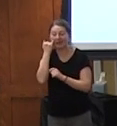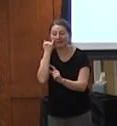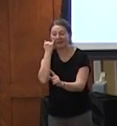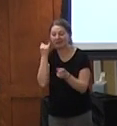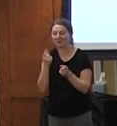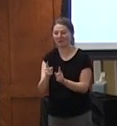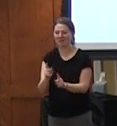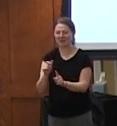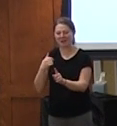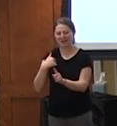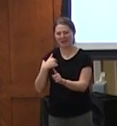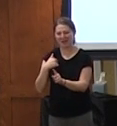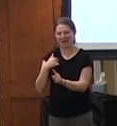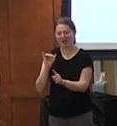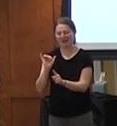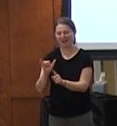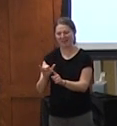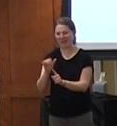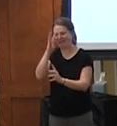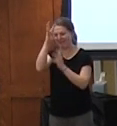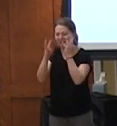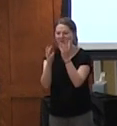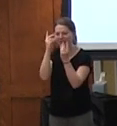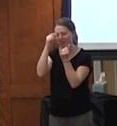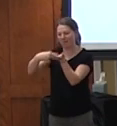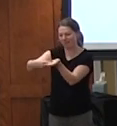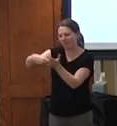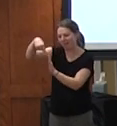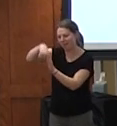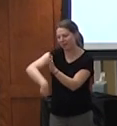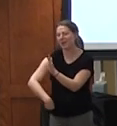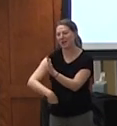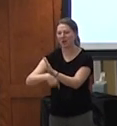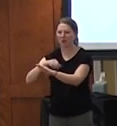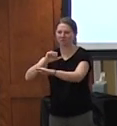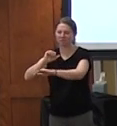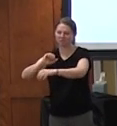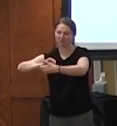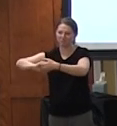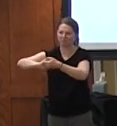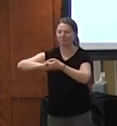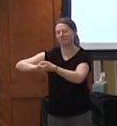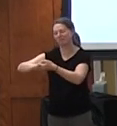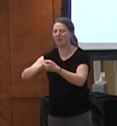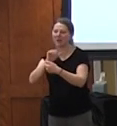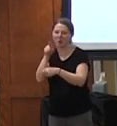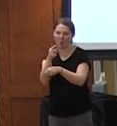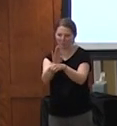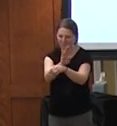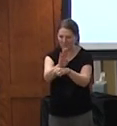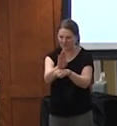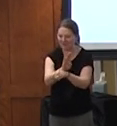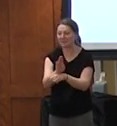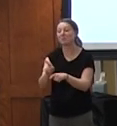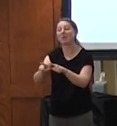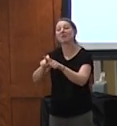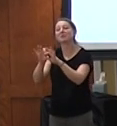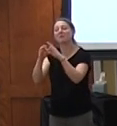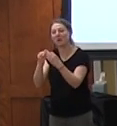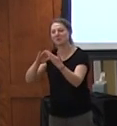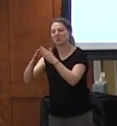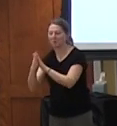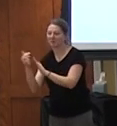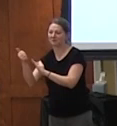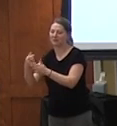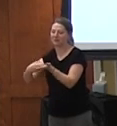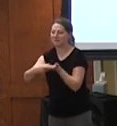sort of imaginatory exploration and problem solving together it's not just something for the business place but it's something for families and communities